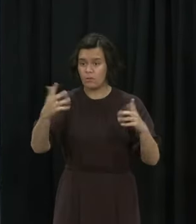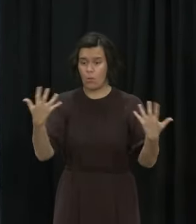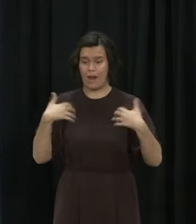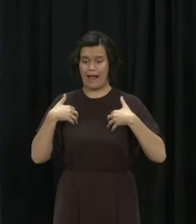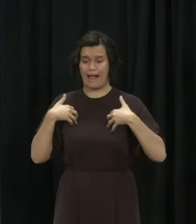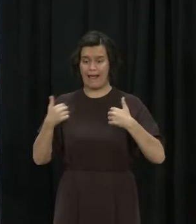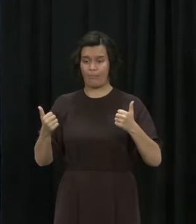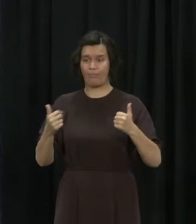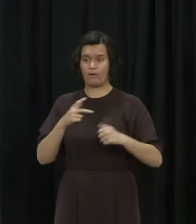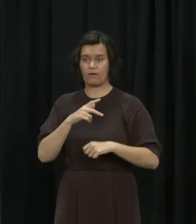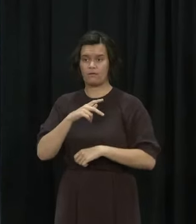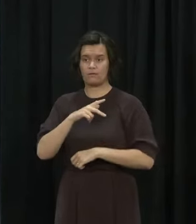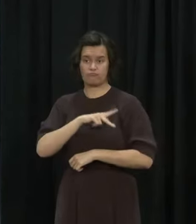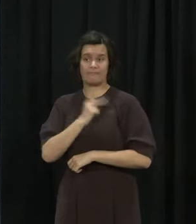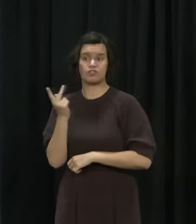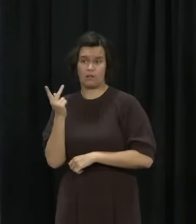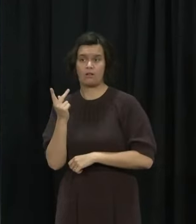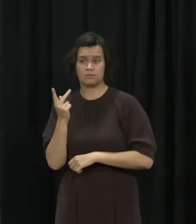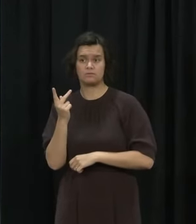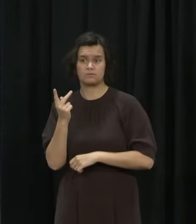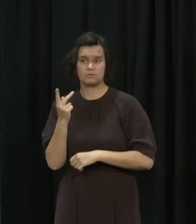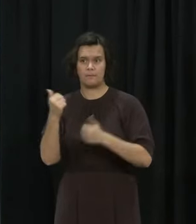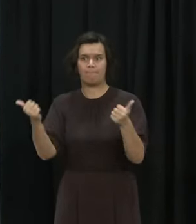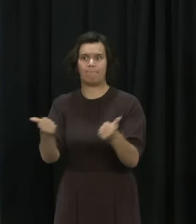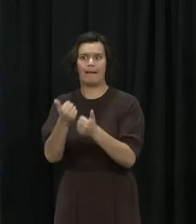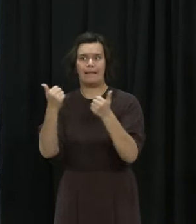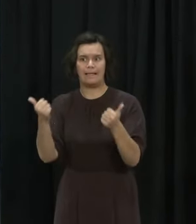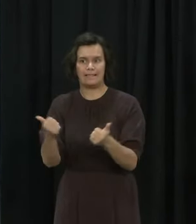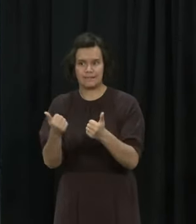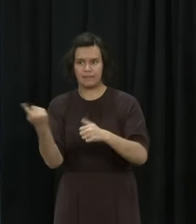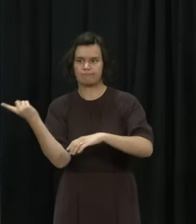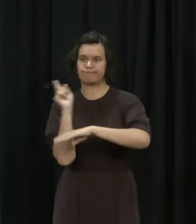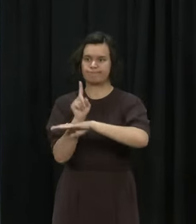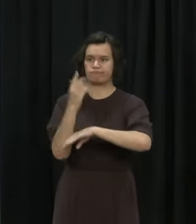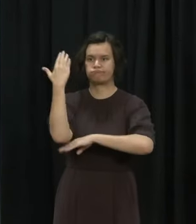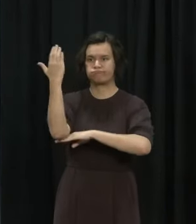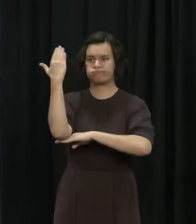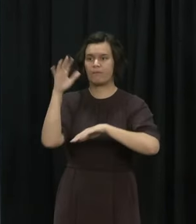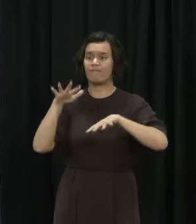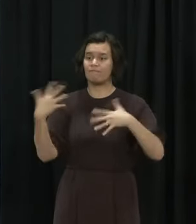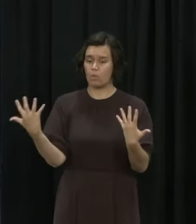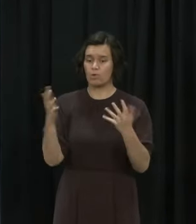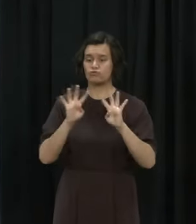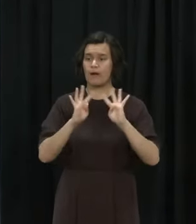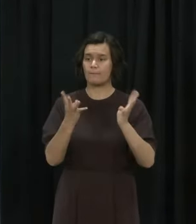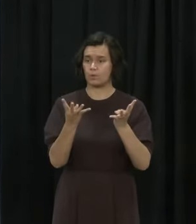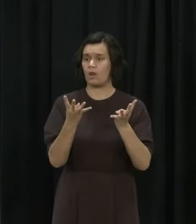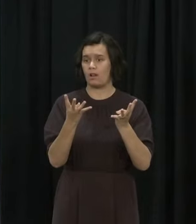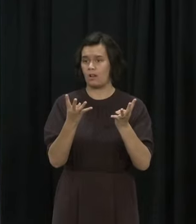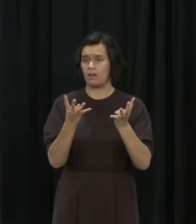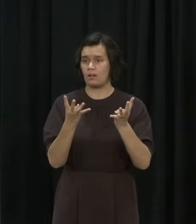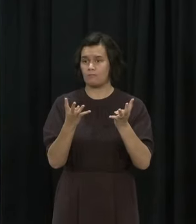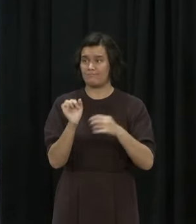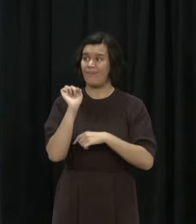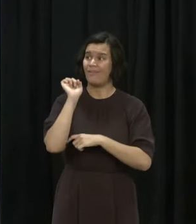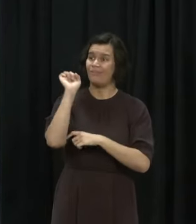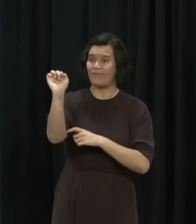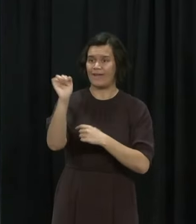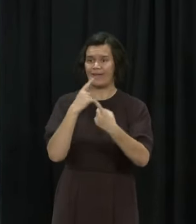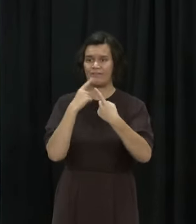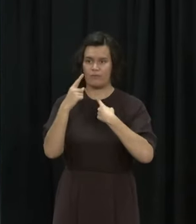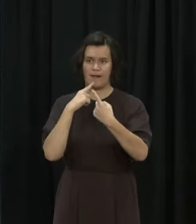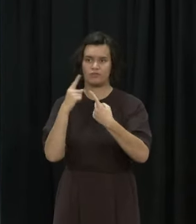who presented at the hearing for the Waitangi Tribunal we're going to be using those findings to